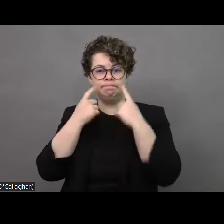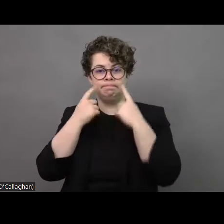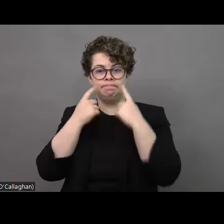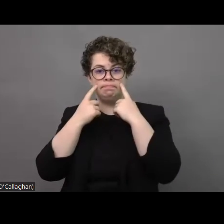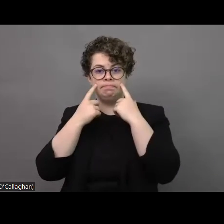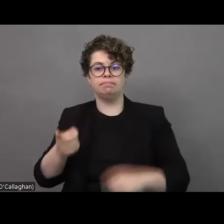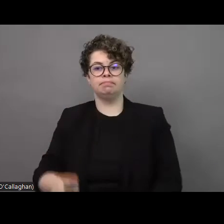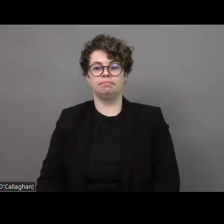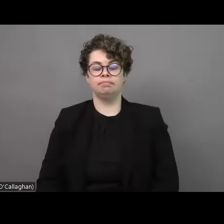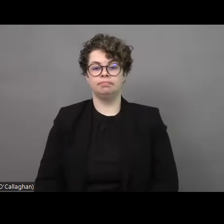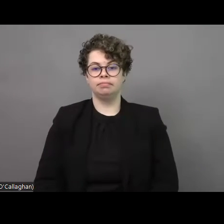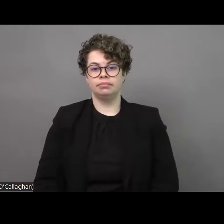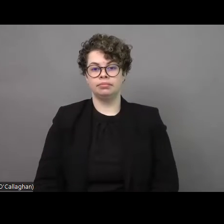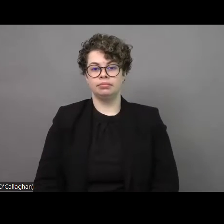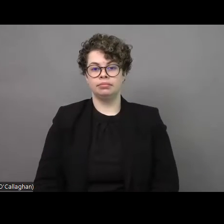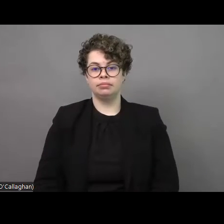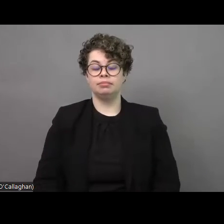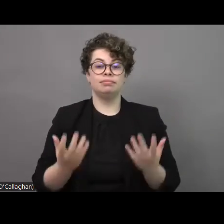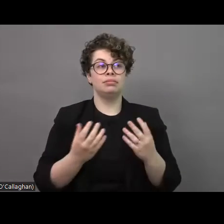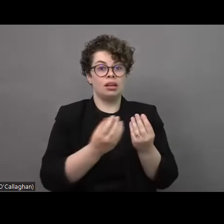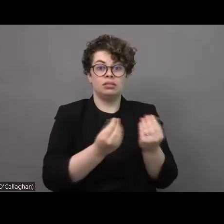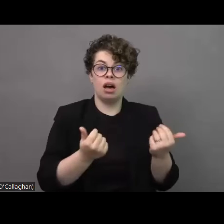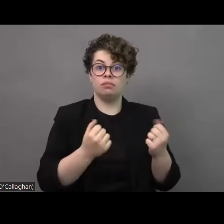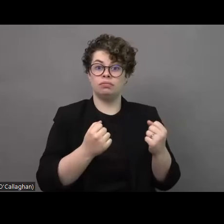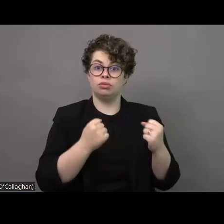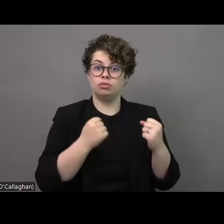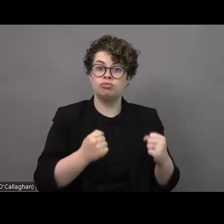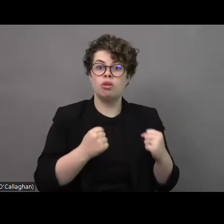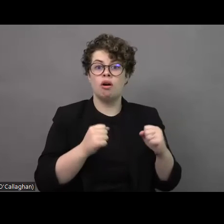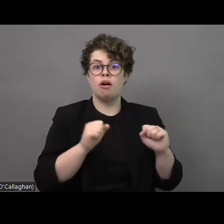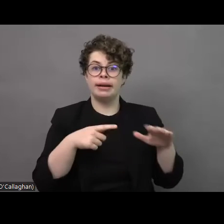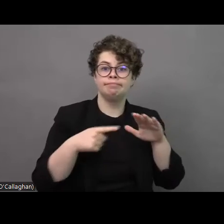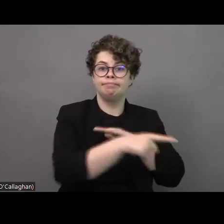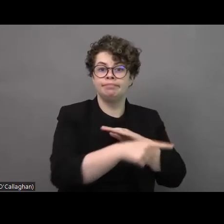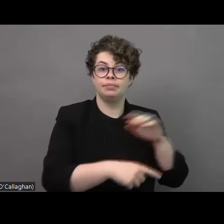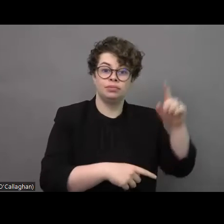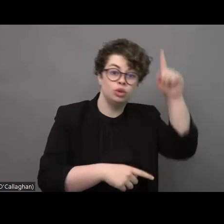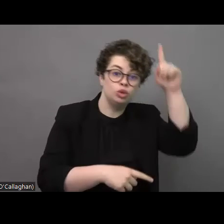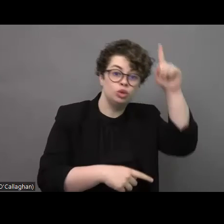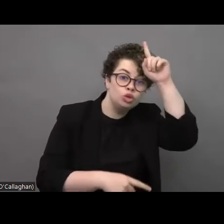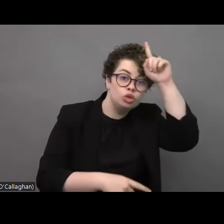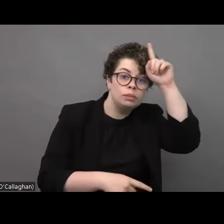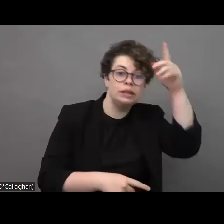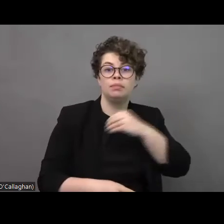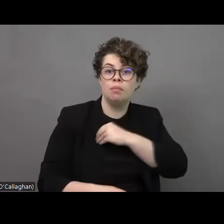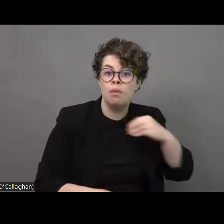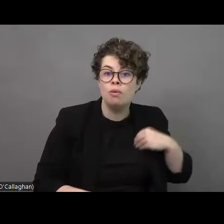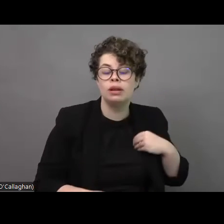left many of them left for Poland many of them left for Germany and other European countries